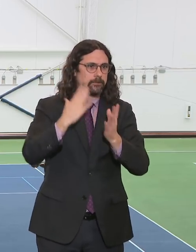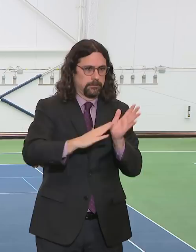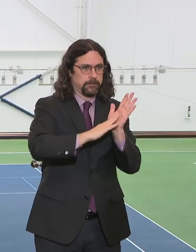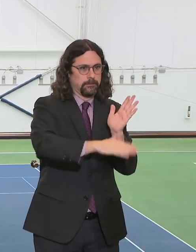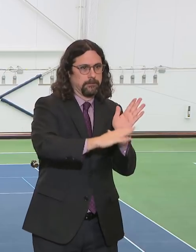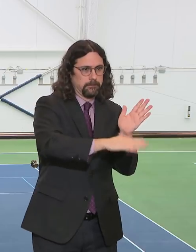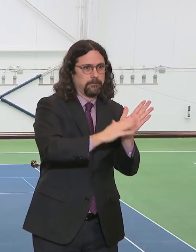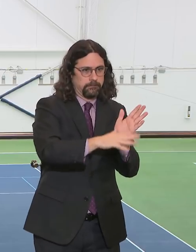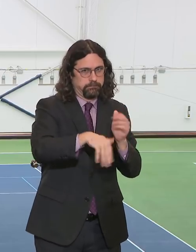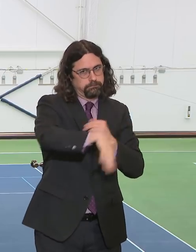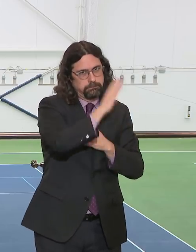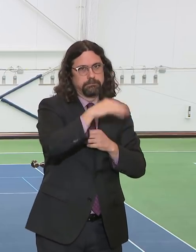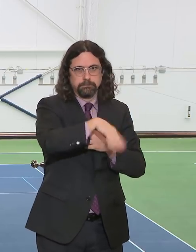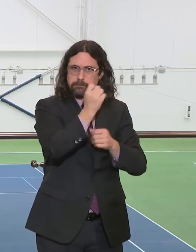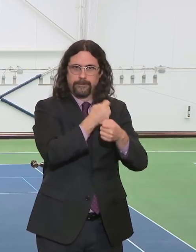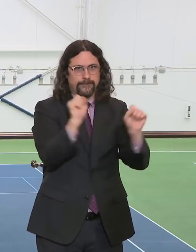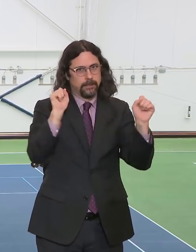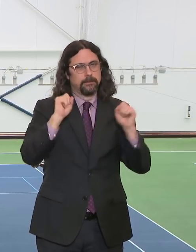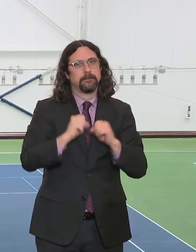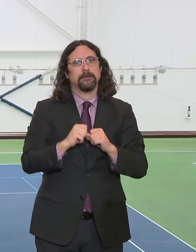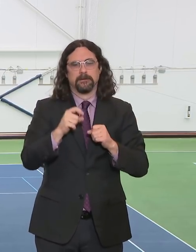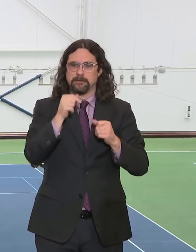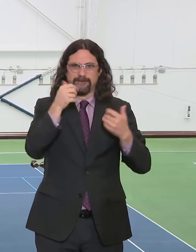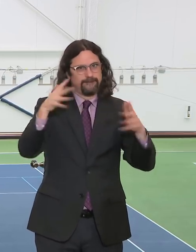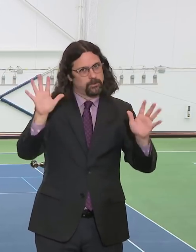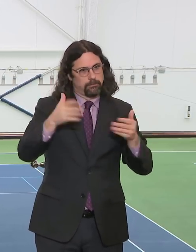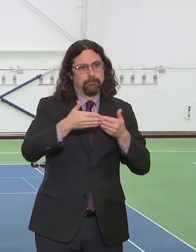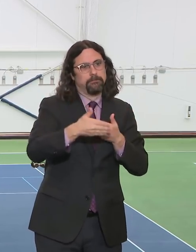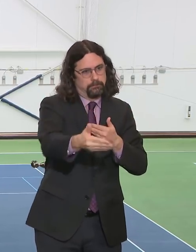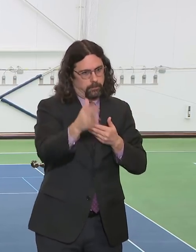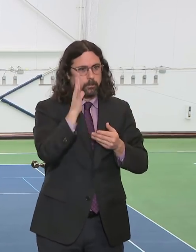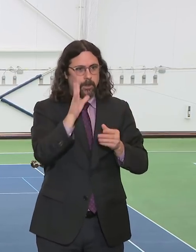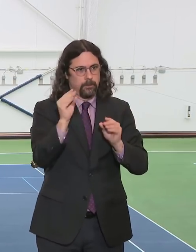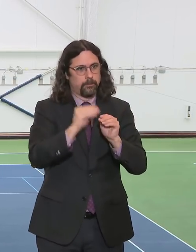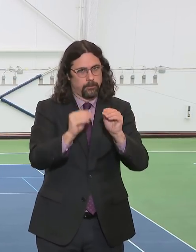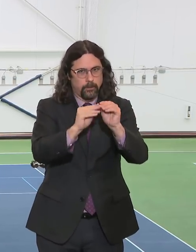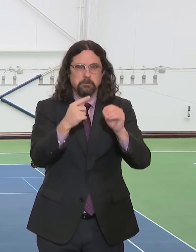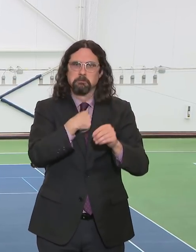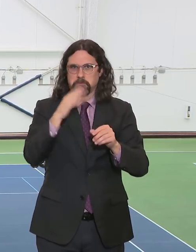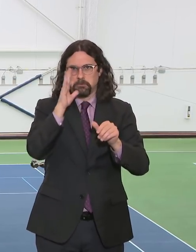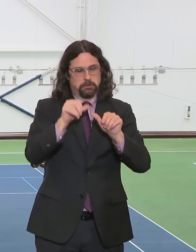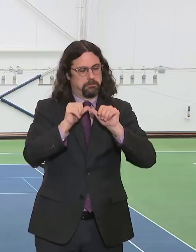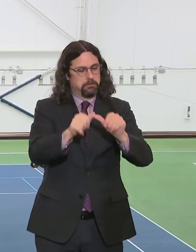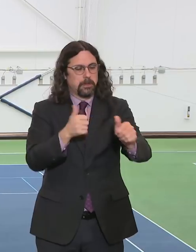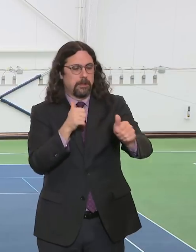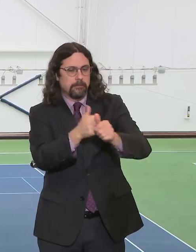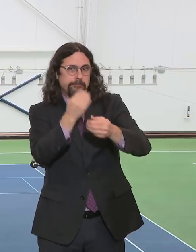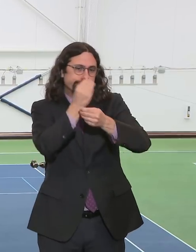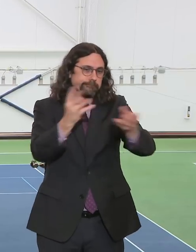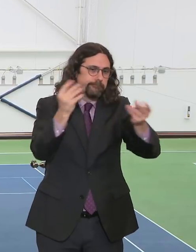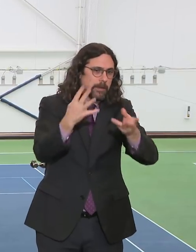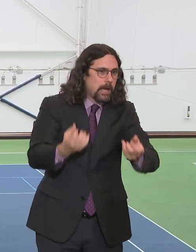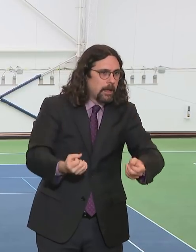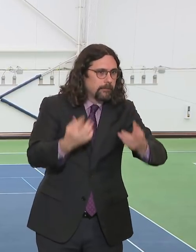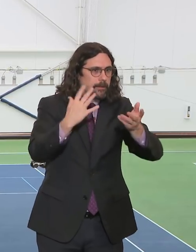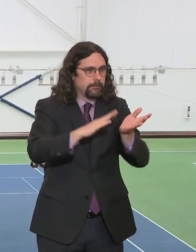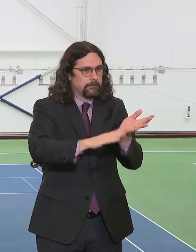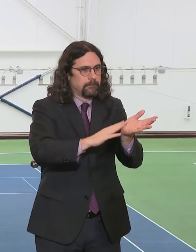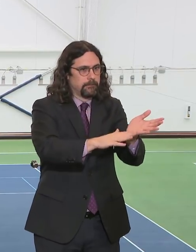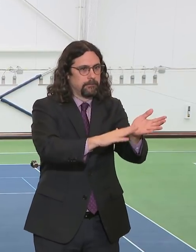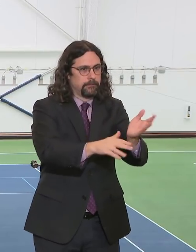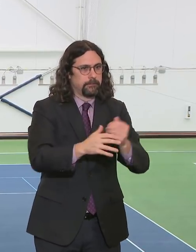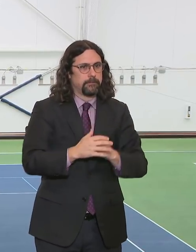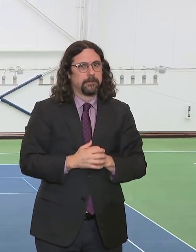numbers. I want to talk about construction. There's been a lot of concern, obviously. We work closely with the state